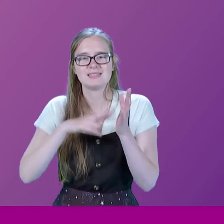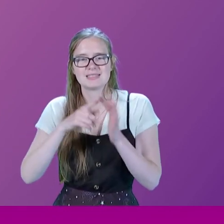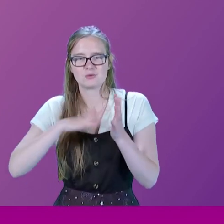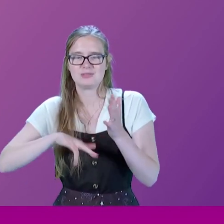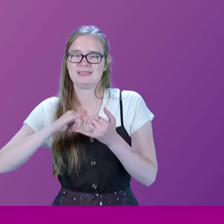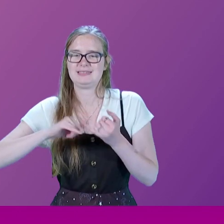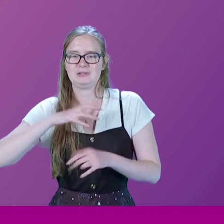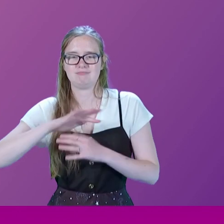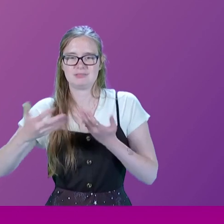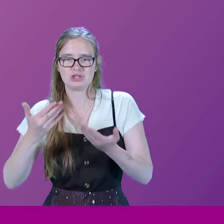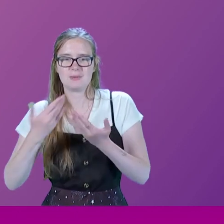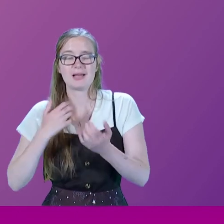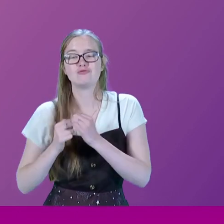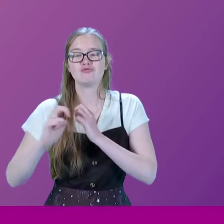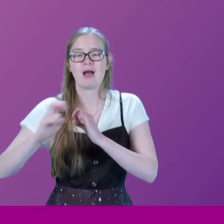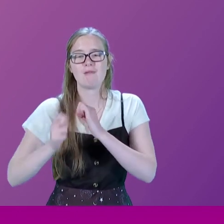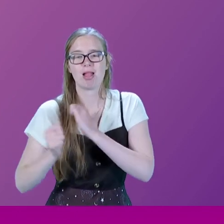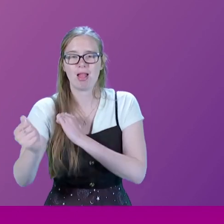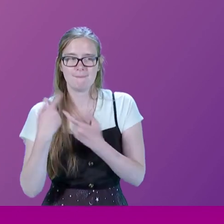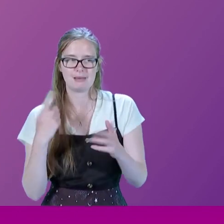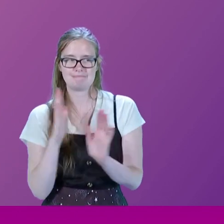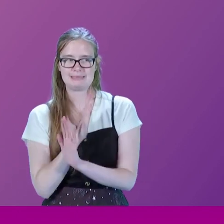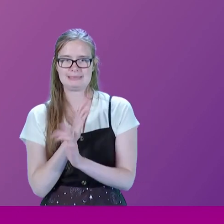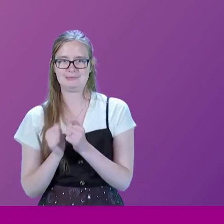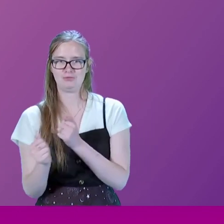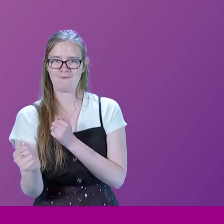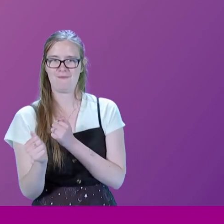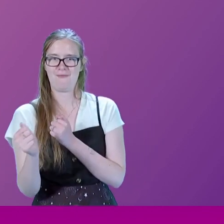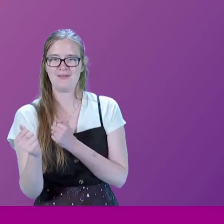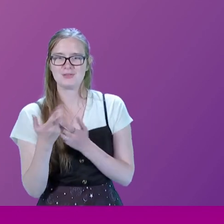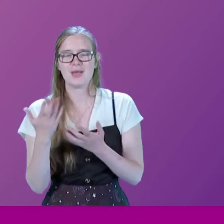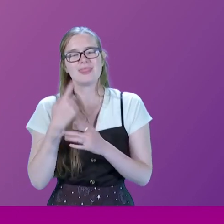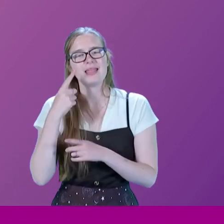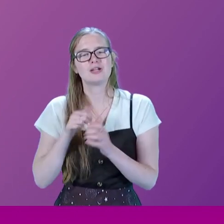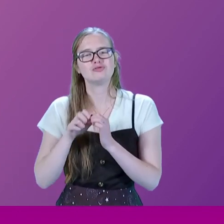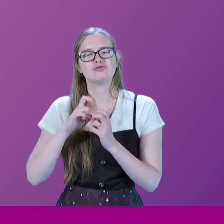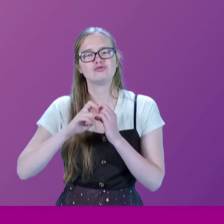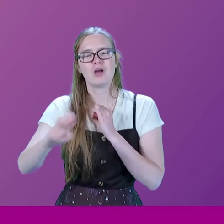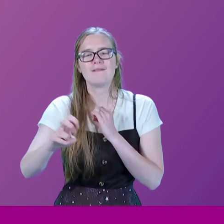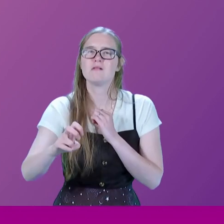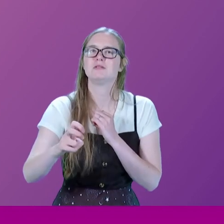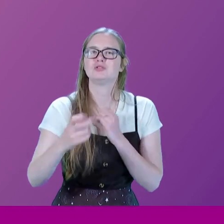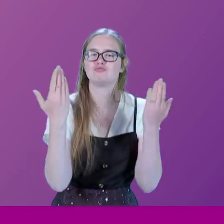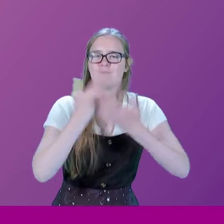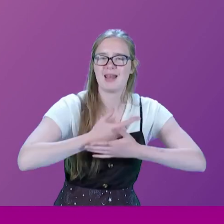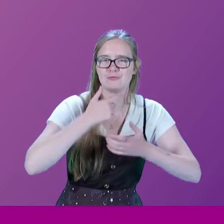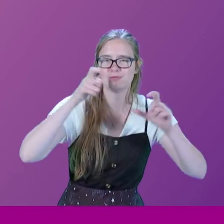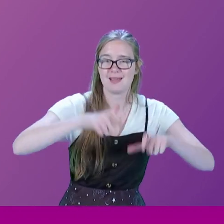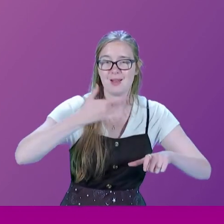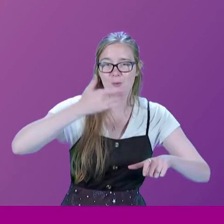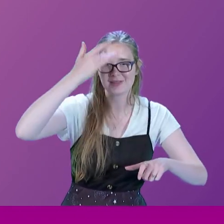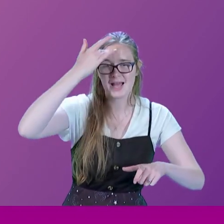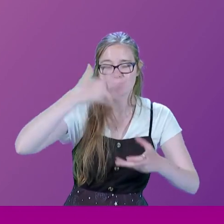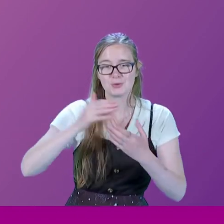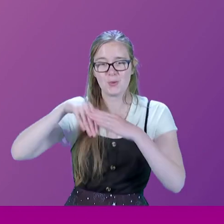travel on this line, but of course I must travel incognito. So I think I, I think I traveled up overnight and stayed in a hotel in order to get on a